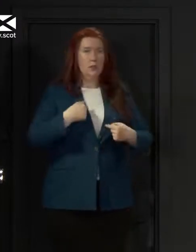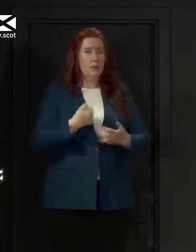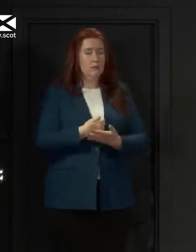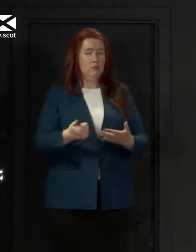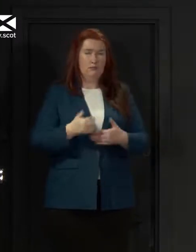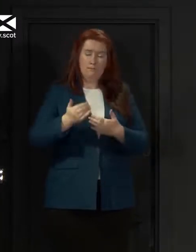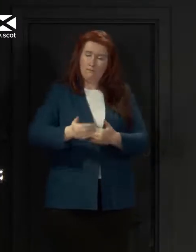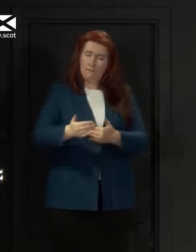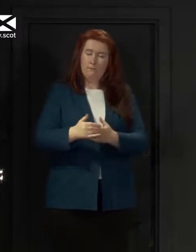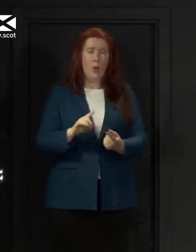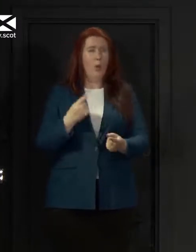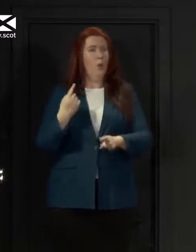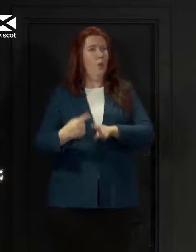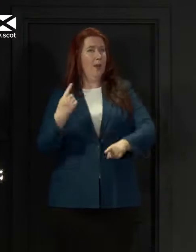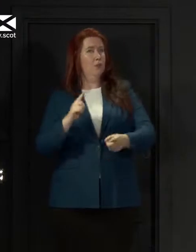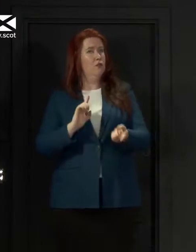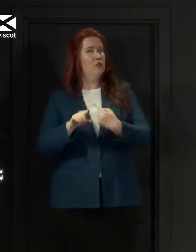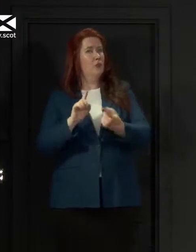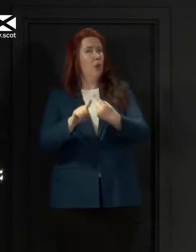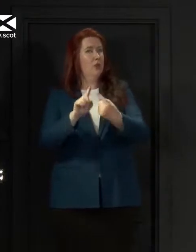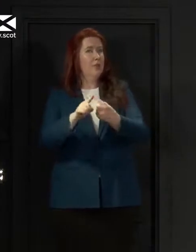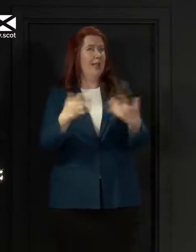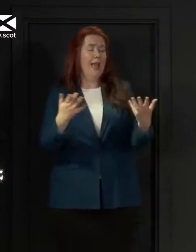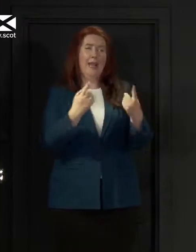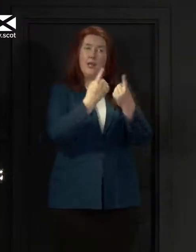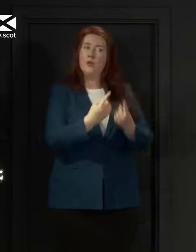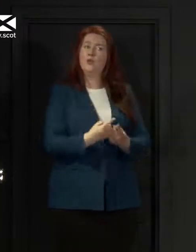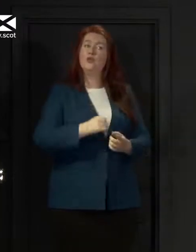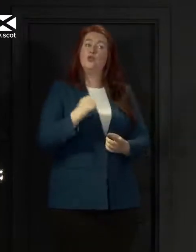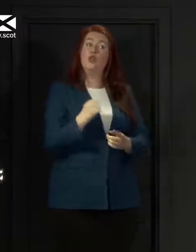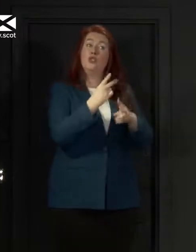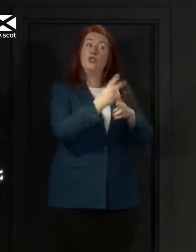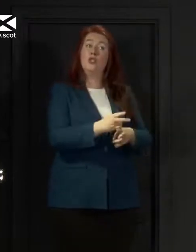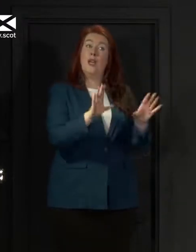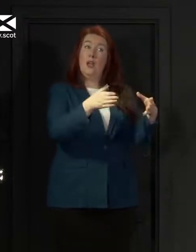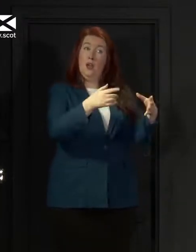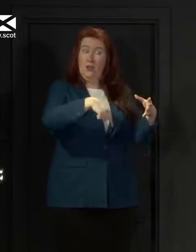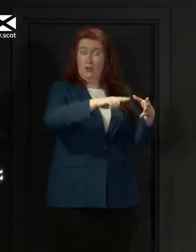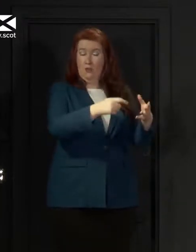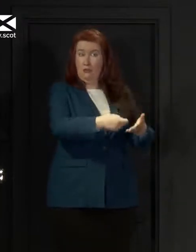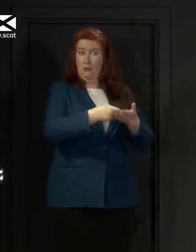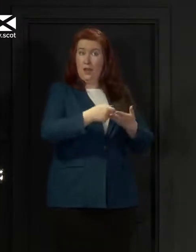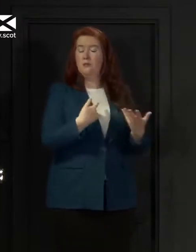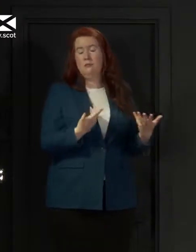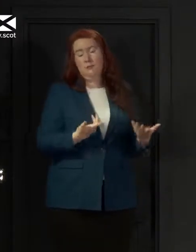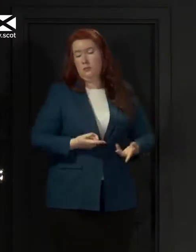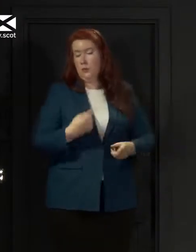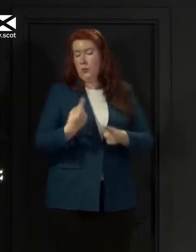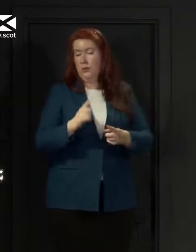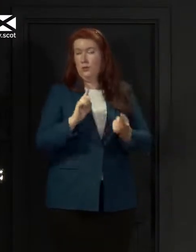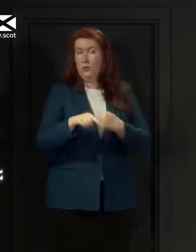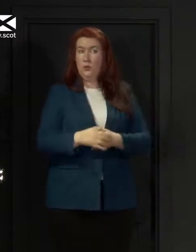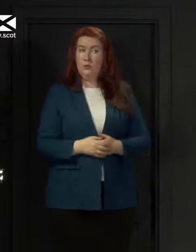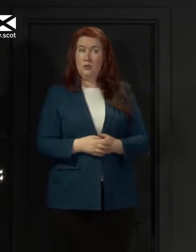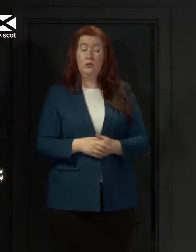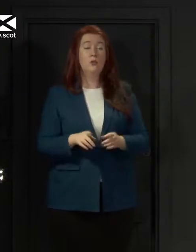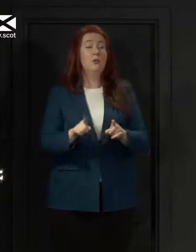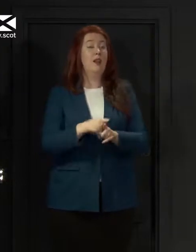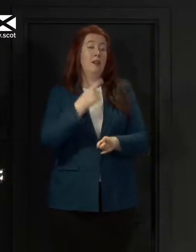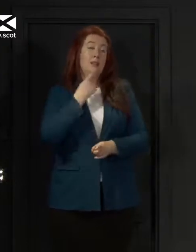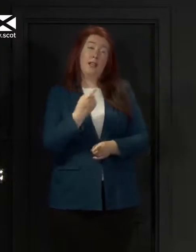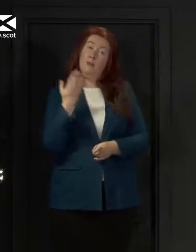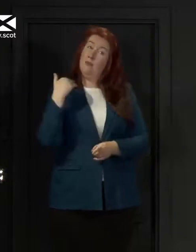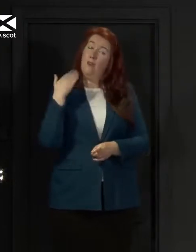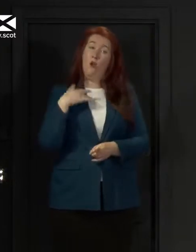quickly to issues that Scottish Care have raised with us. Now, I have said before and I won't hesitate to